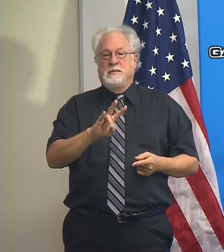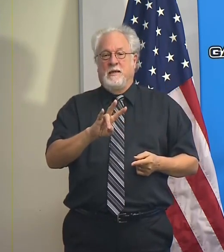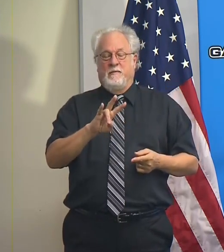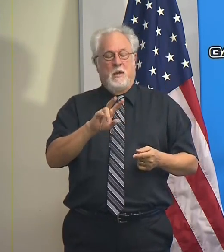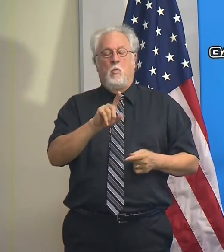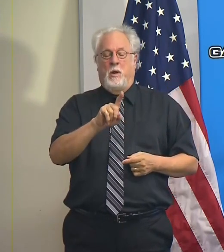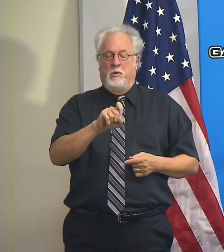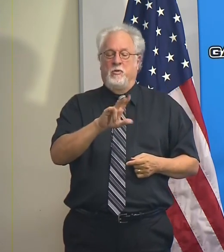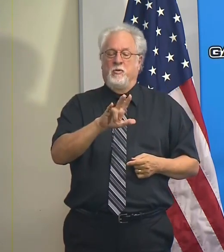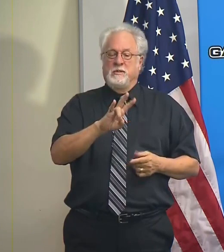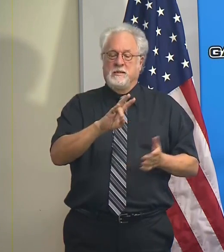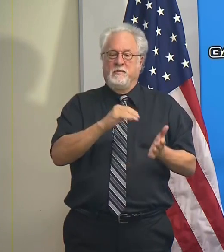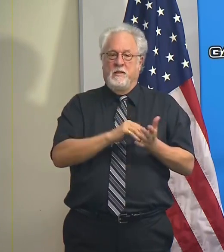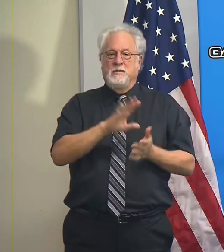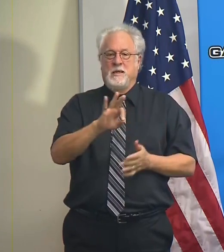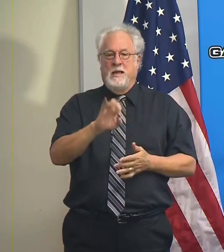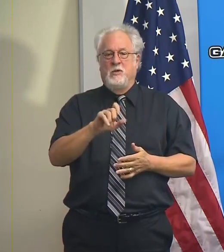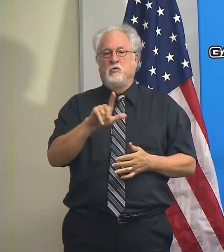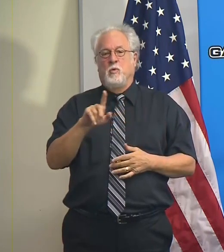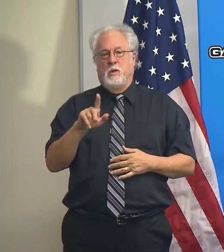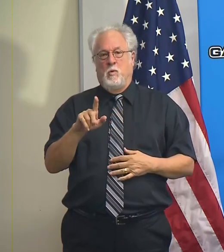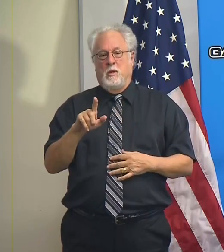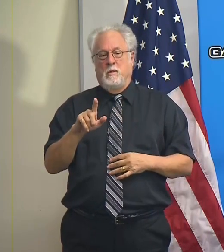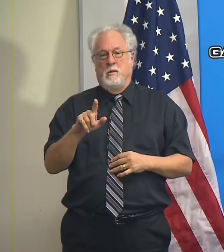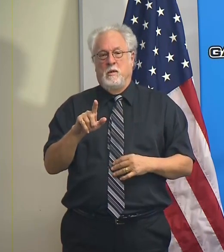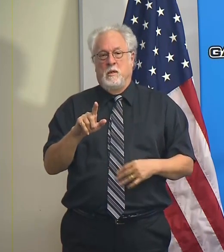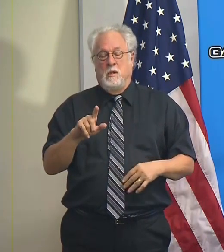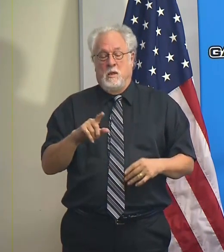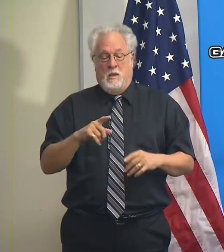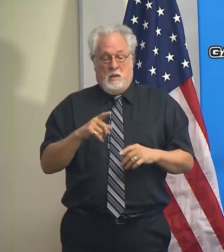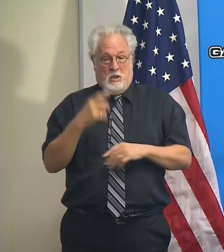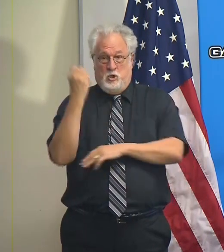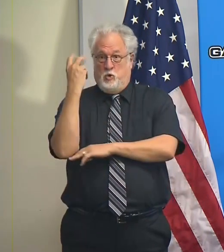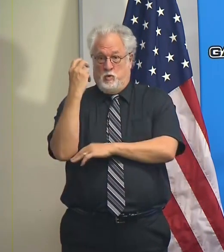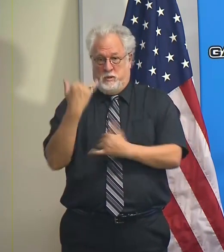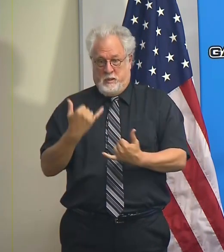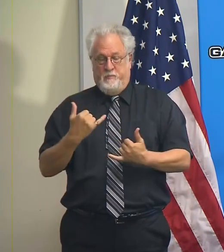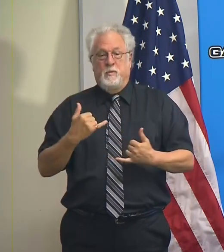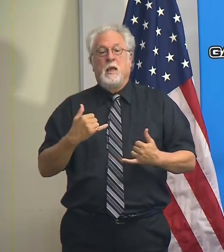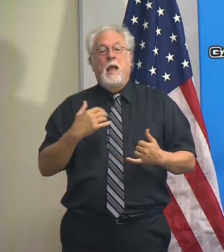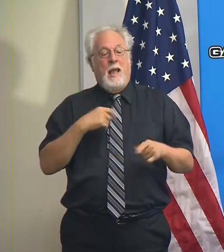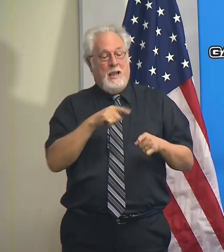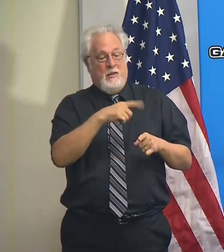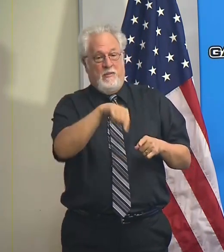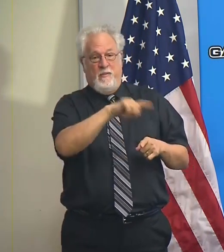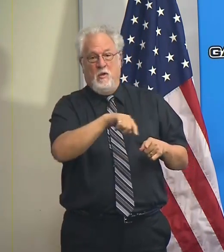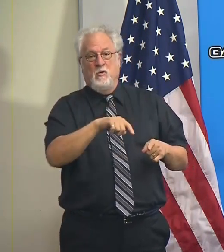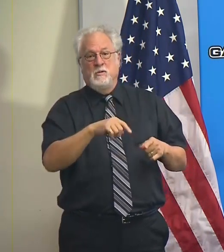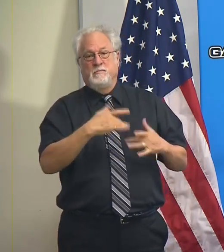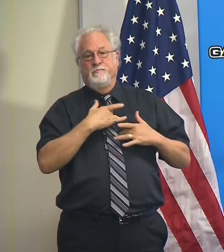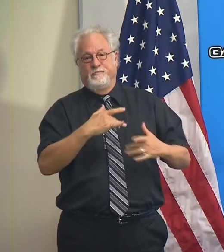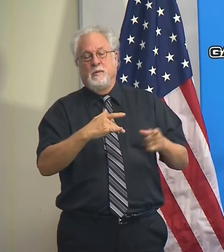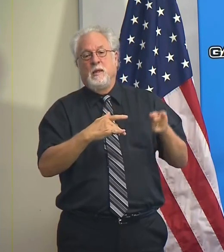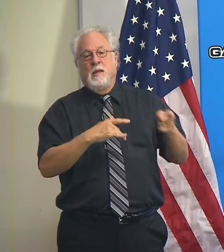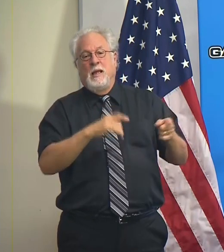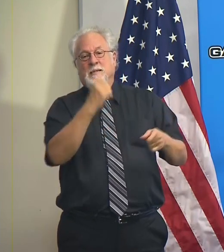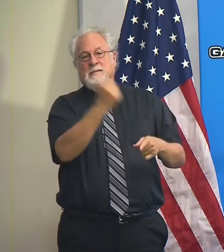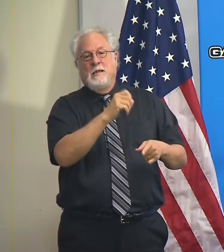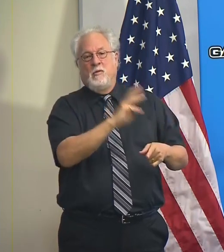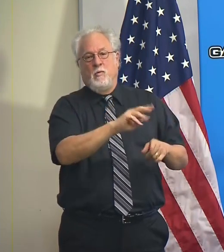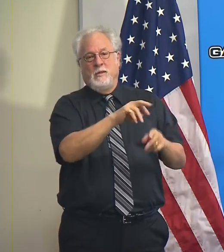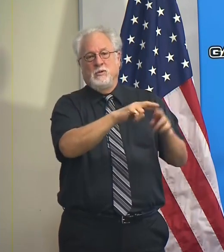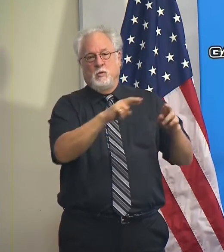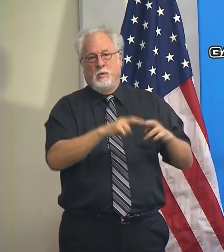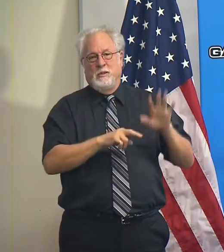,921 as of noon today. And those outages are largely located in the southwest